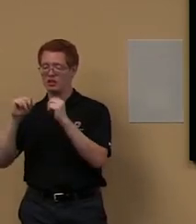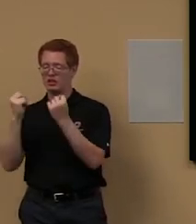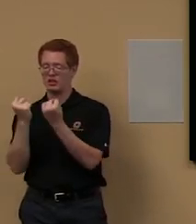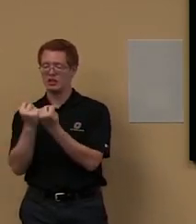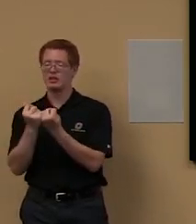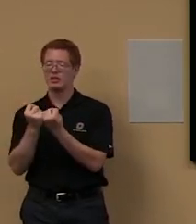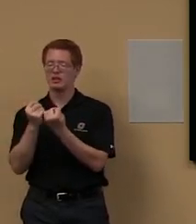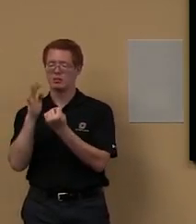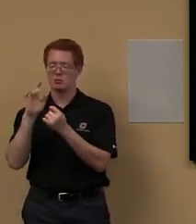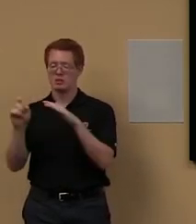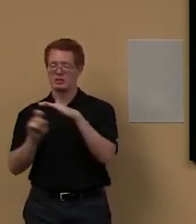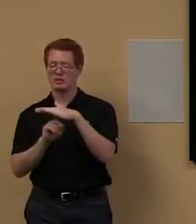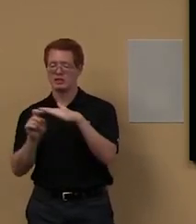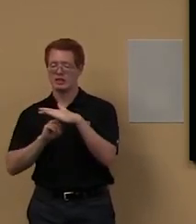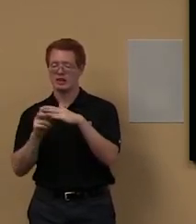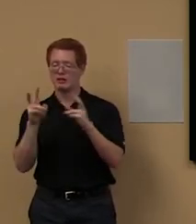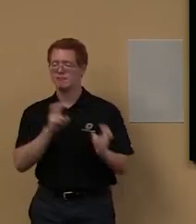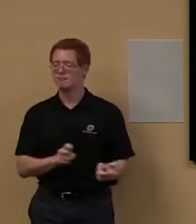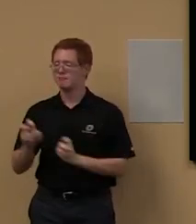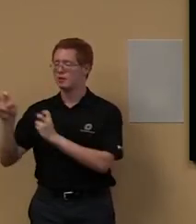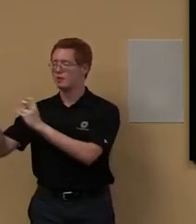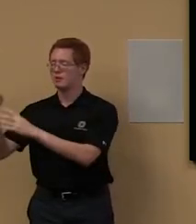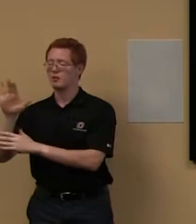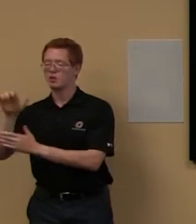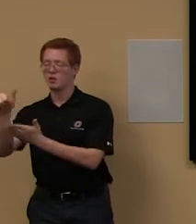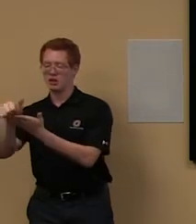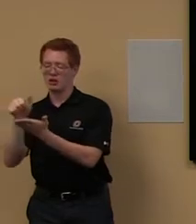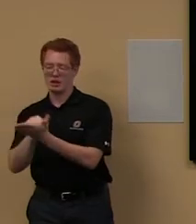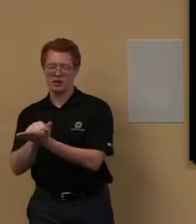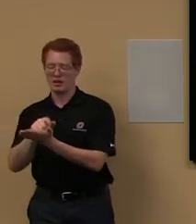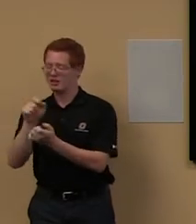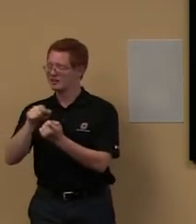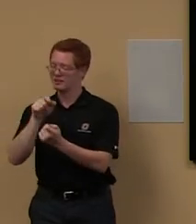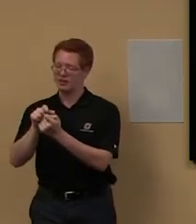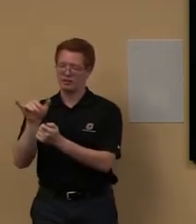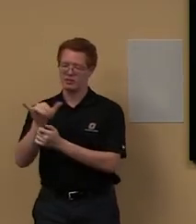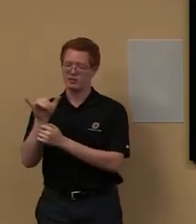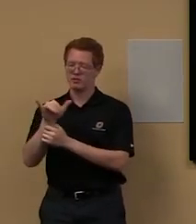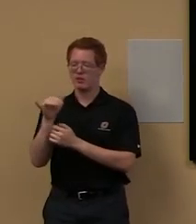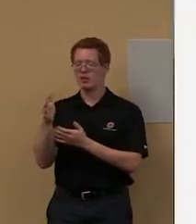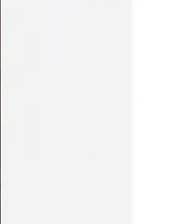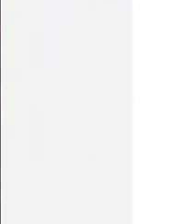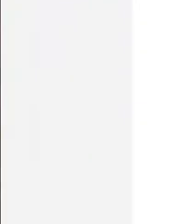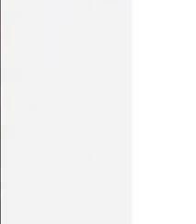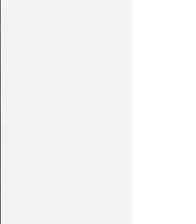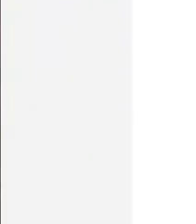just the same way as, um, as requesting an interlibrary loan, um, document.